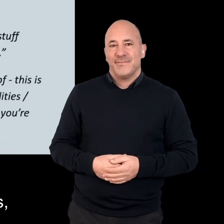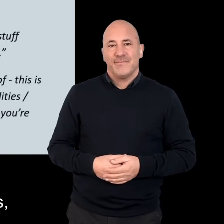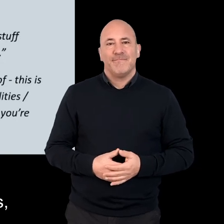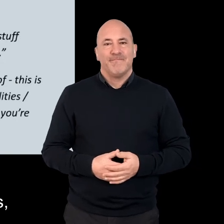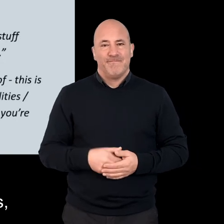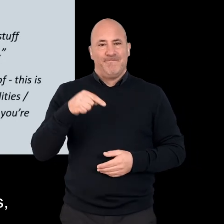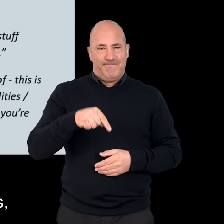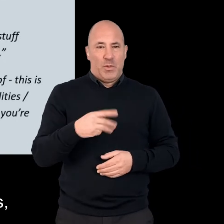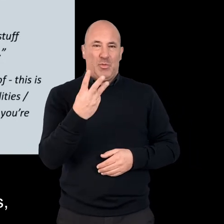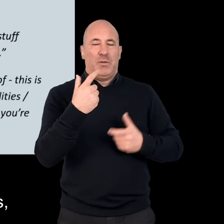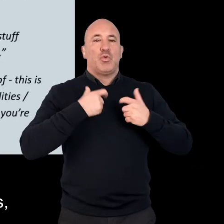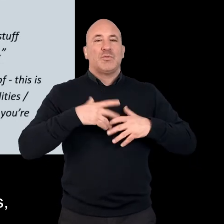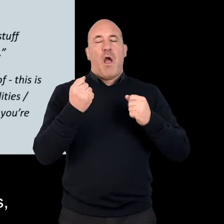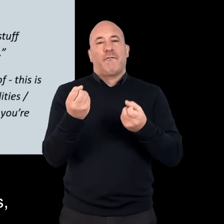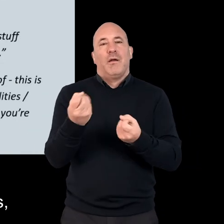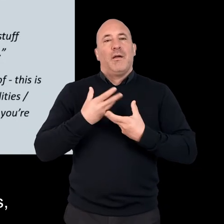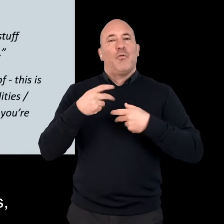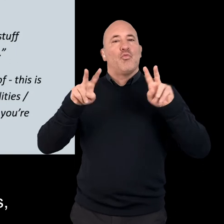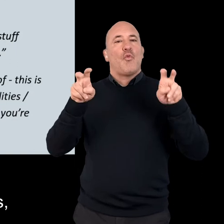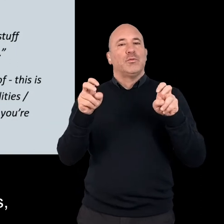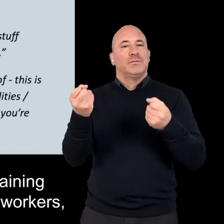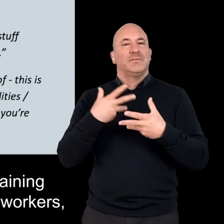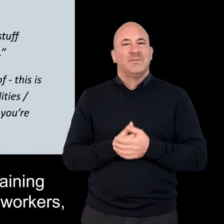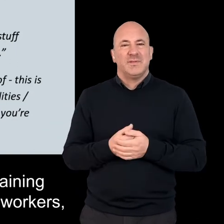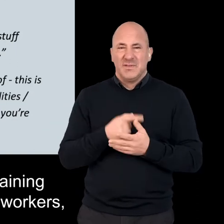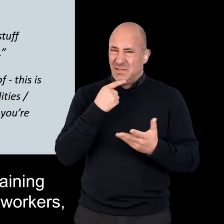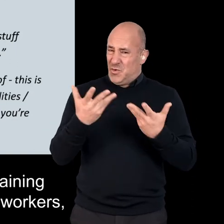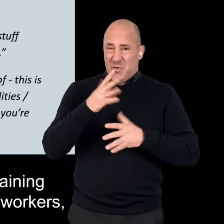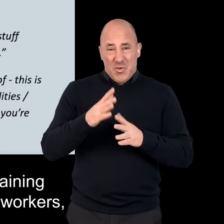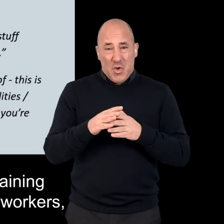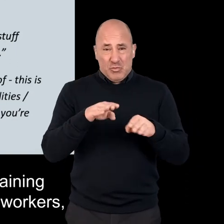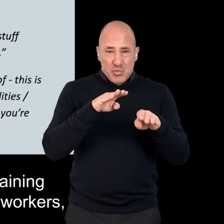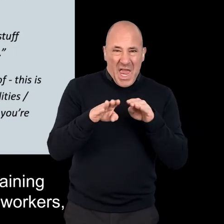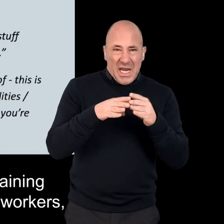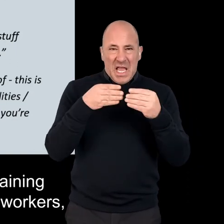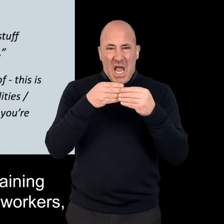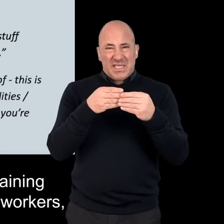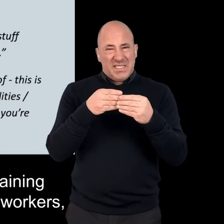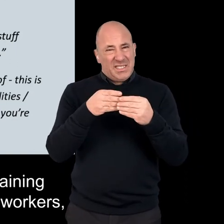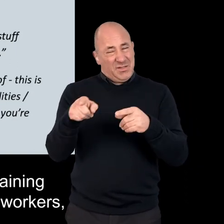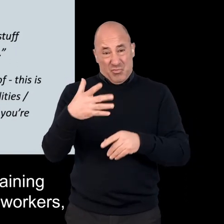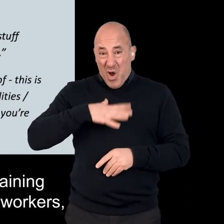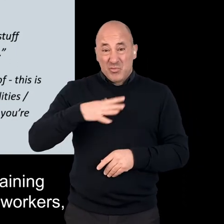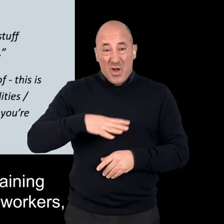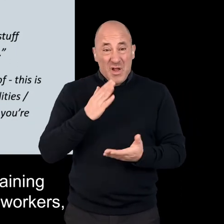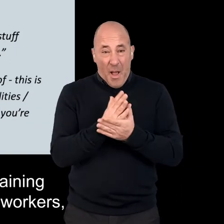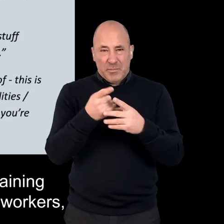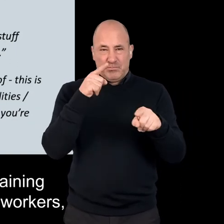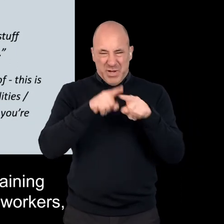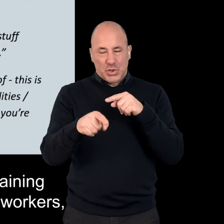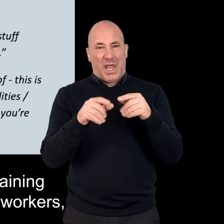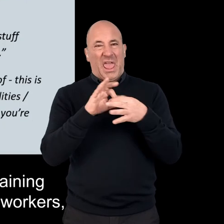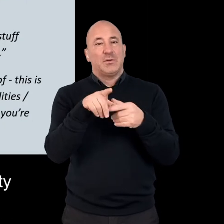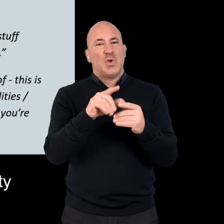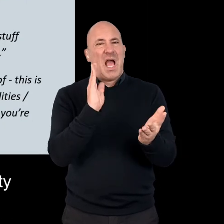The quotes on this slide are from three social workers. And they really do highlight that training and guidance was wanted by